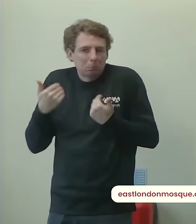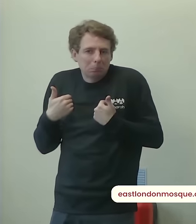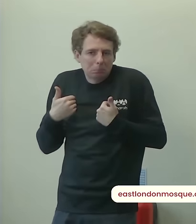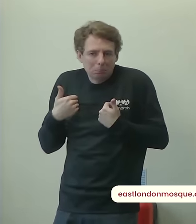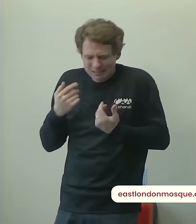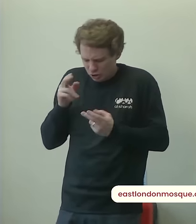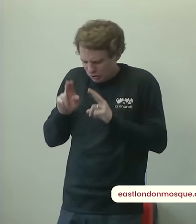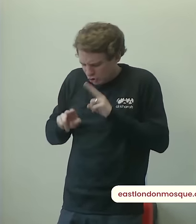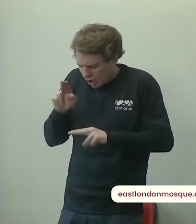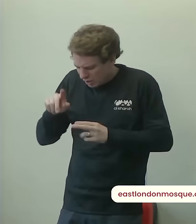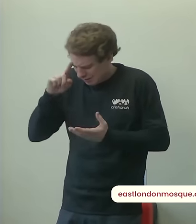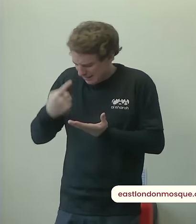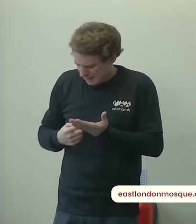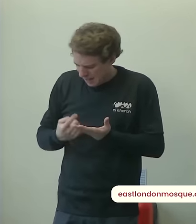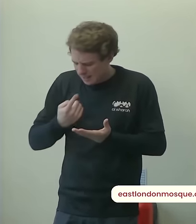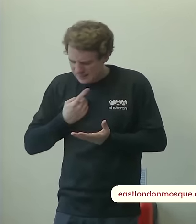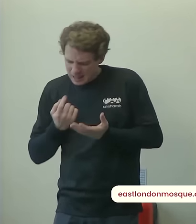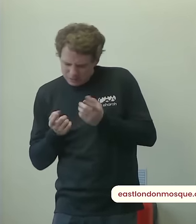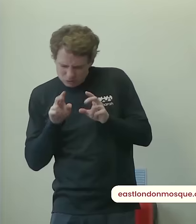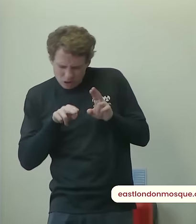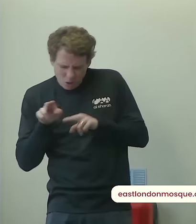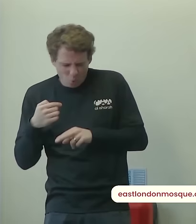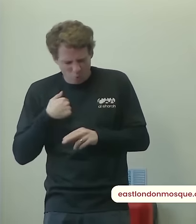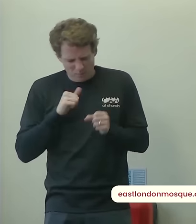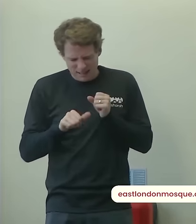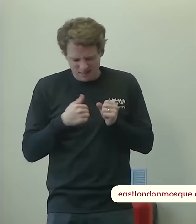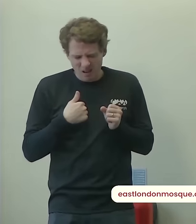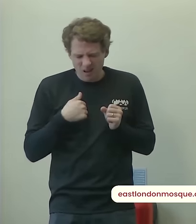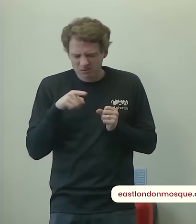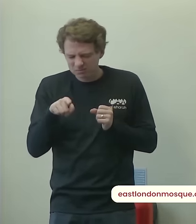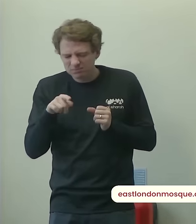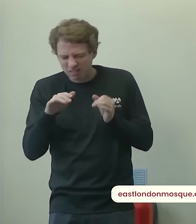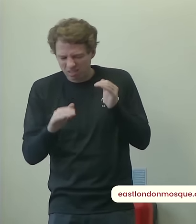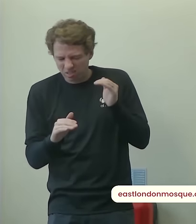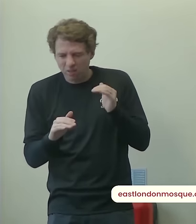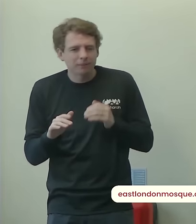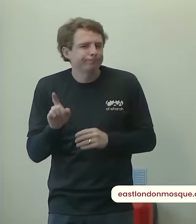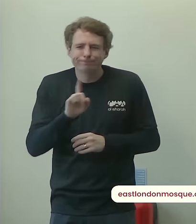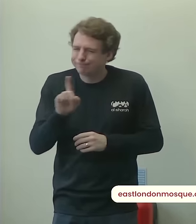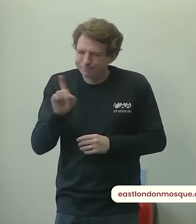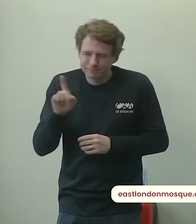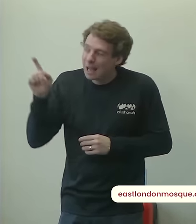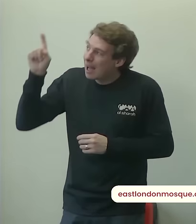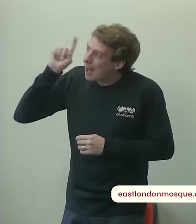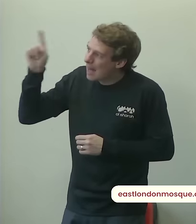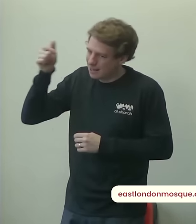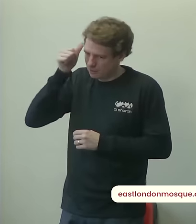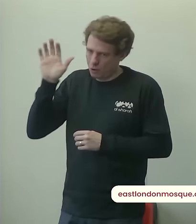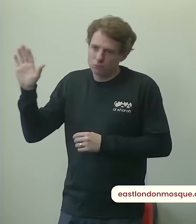who knows who is more pious today in this masjid allah alone knows who is more pious there could be a person seated